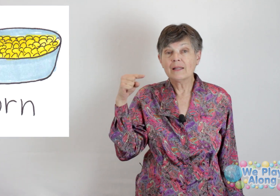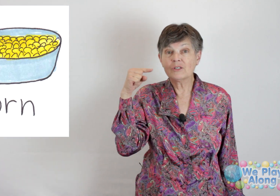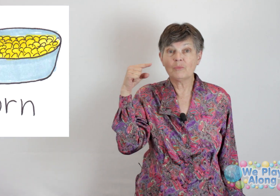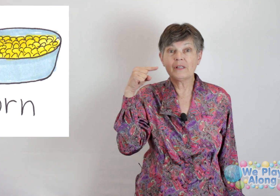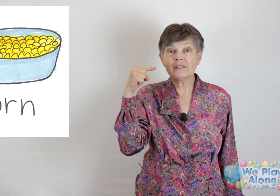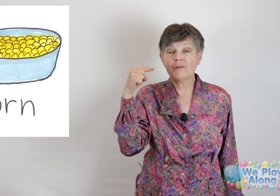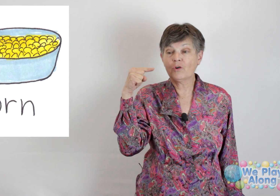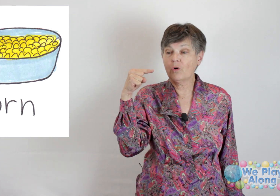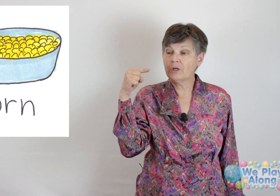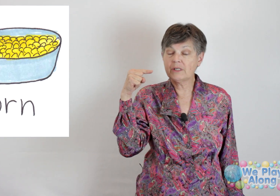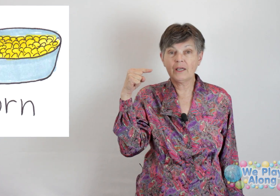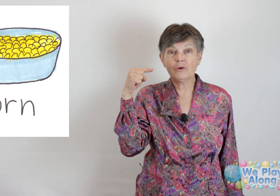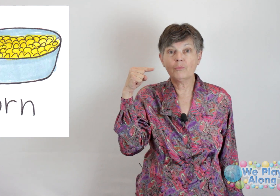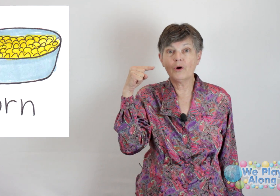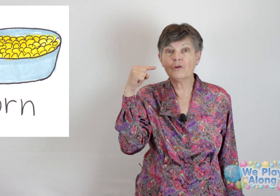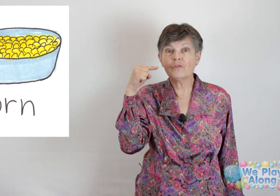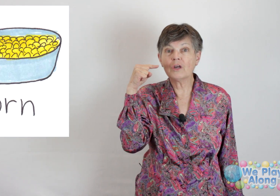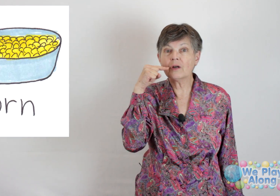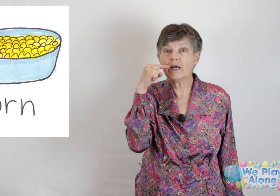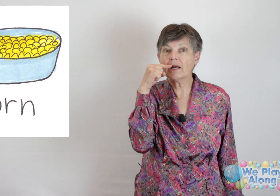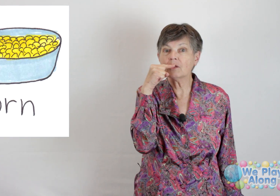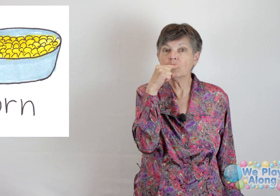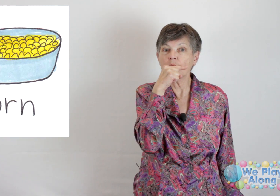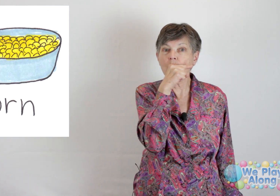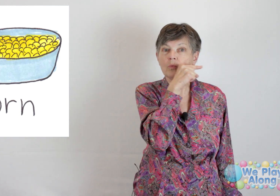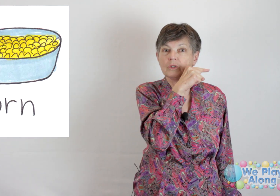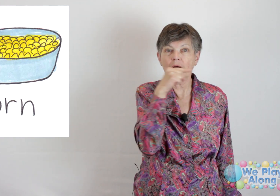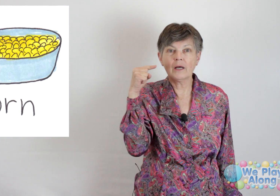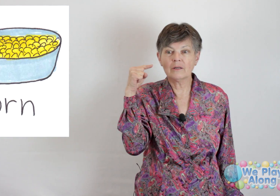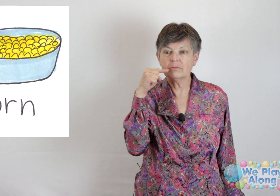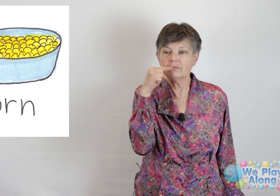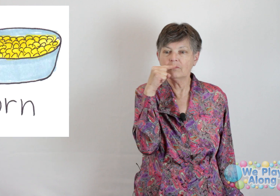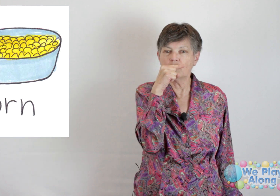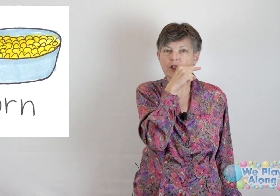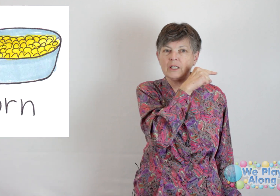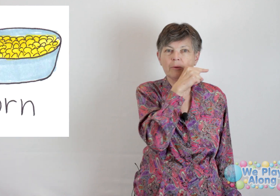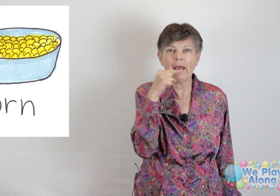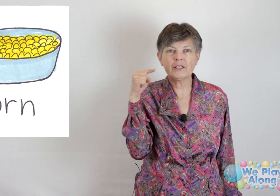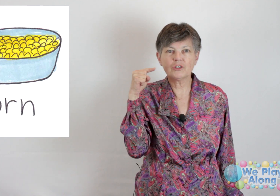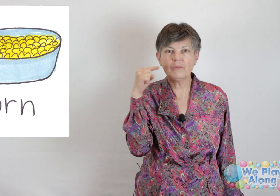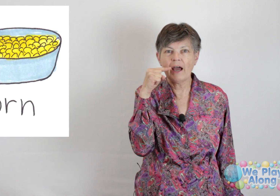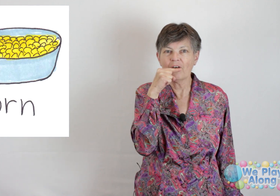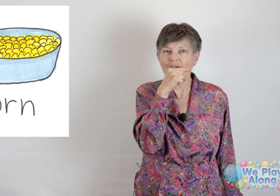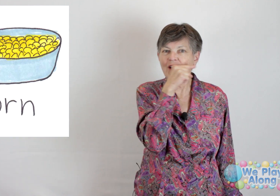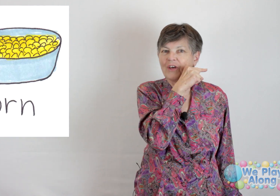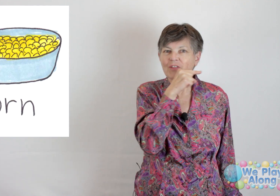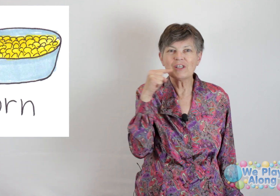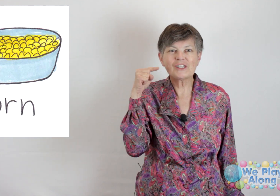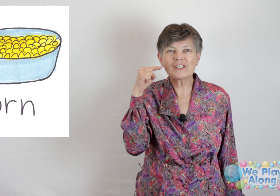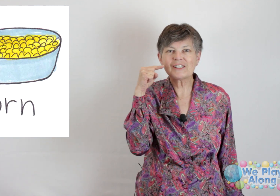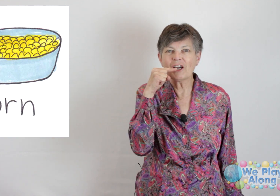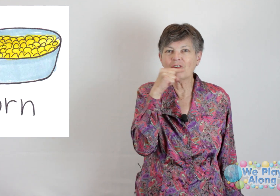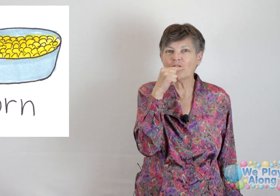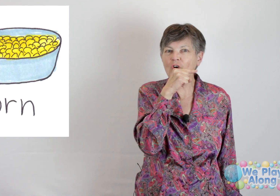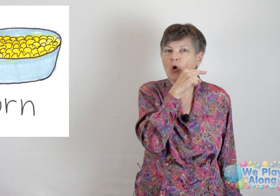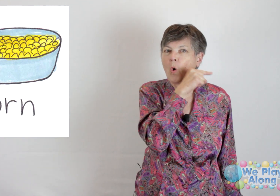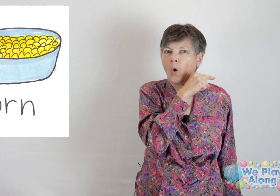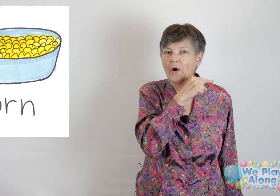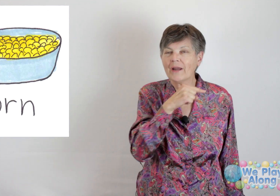This would be the sign for corn. You take your pointer finger and kind of jiggle it past your mouth. This is the sign for corn.